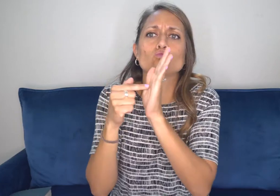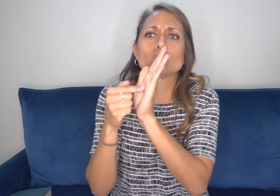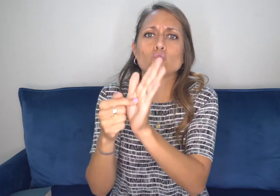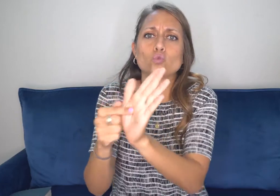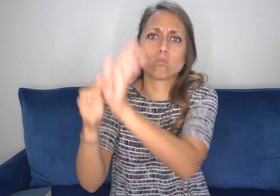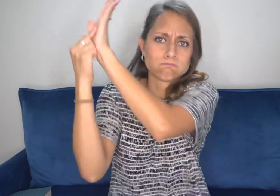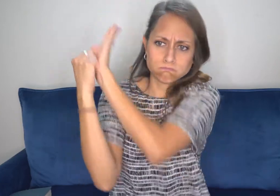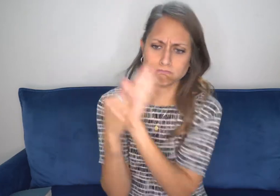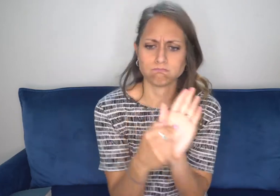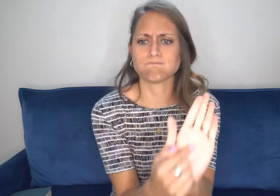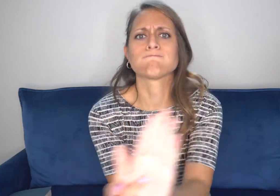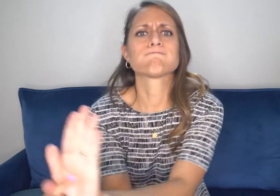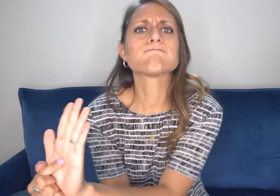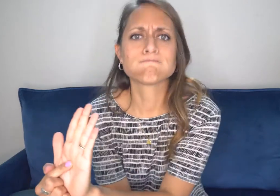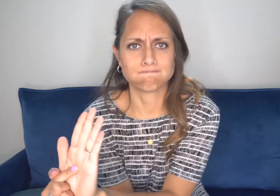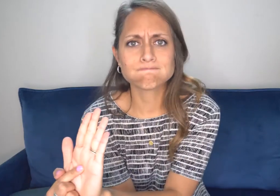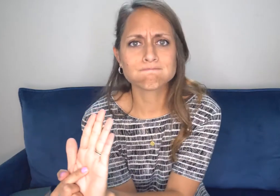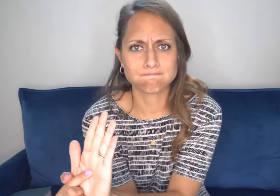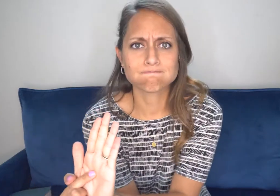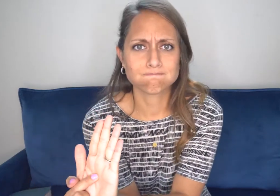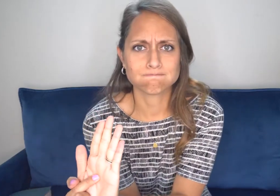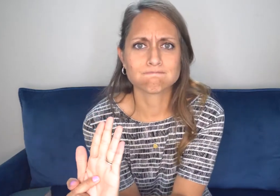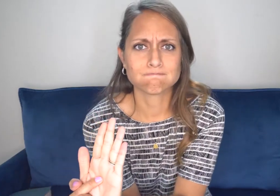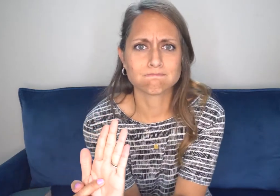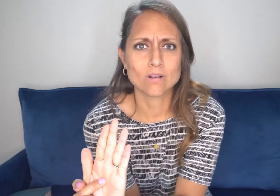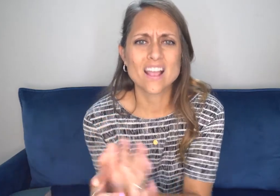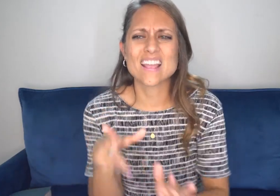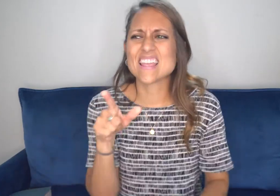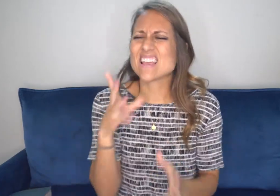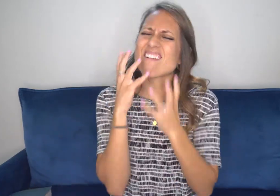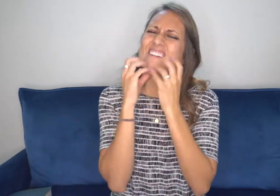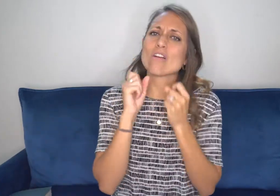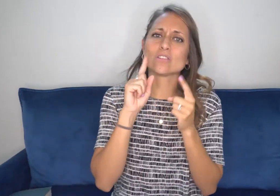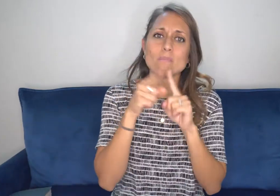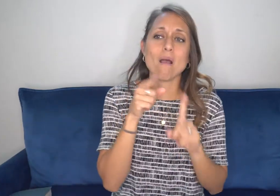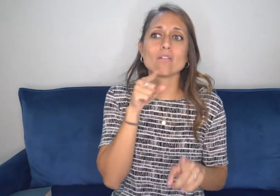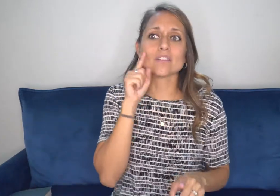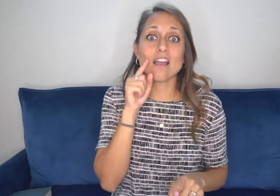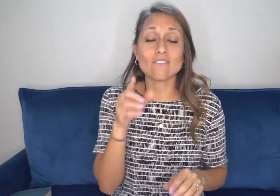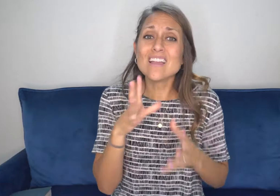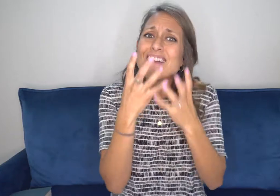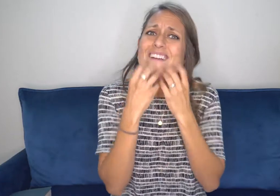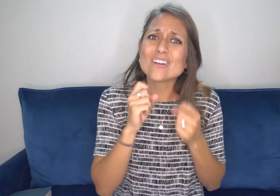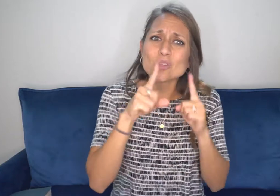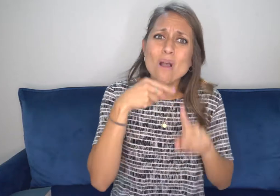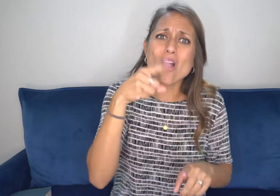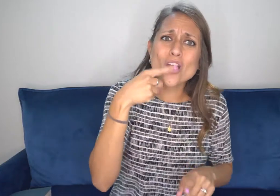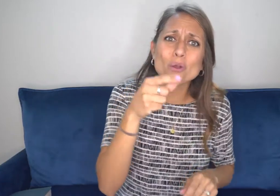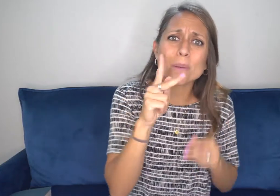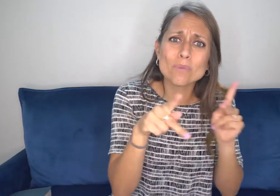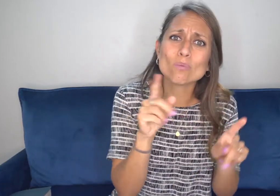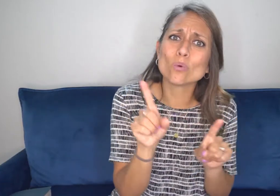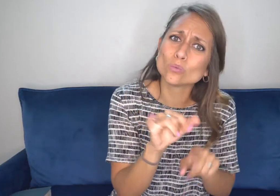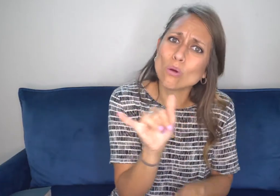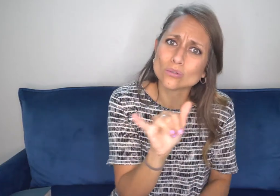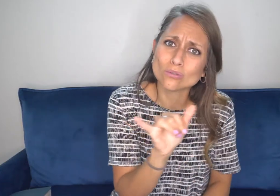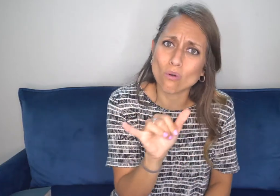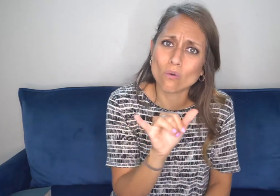go, to go to his people, to serve people, and to show his love and to represent him. He